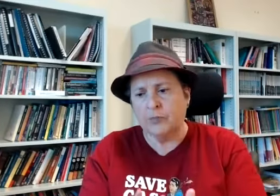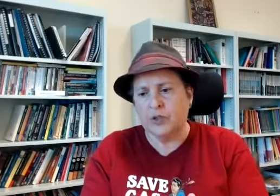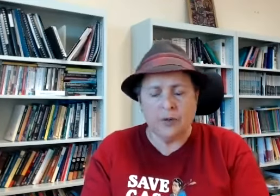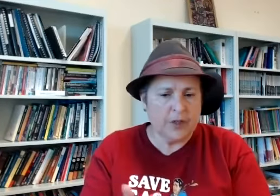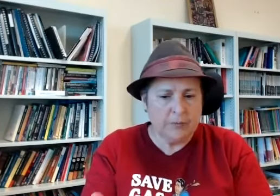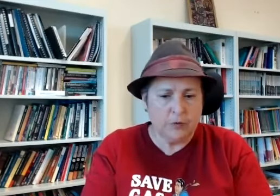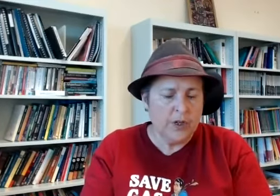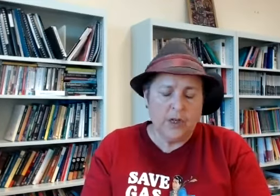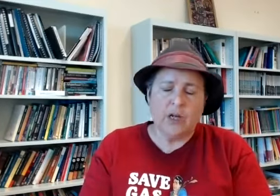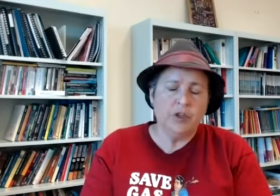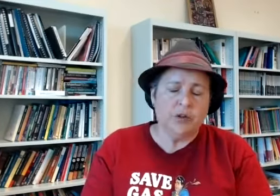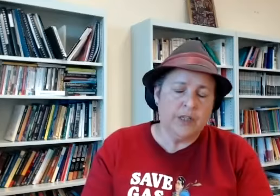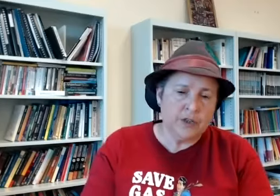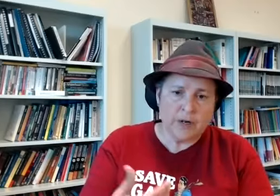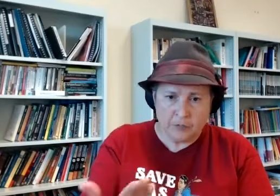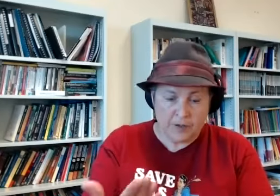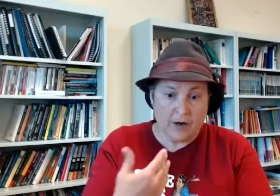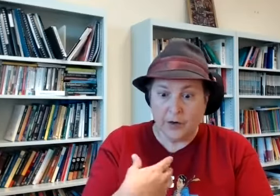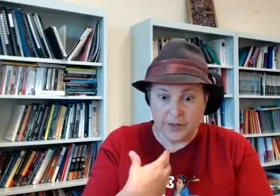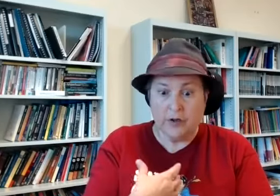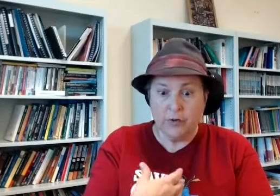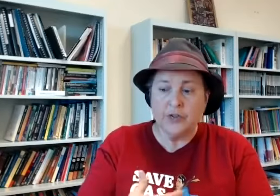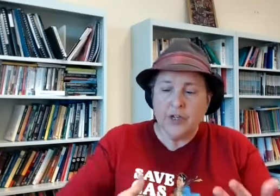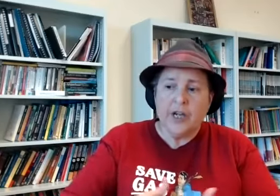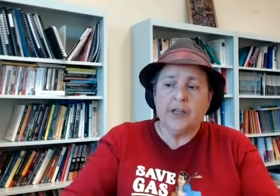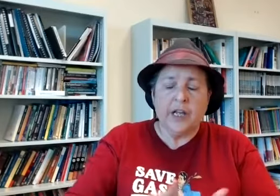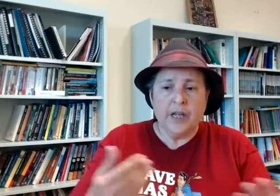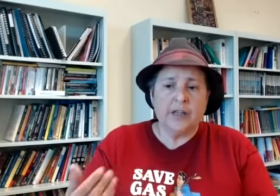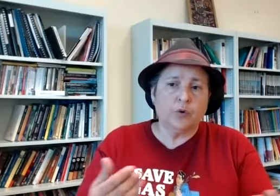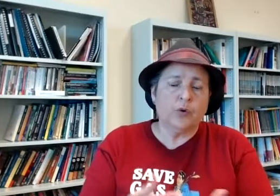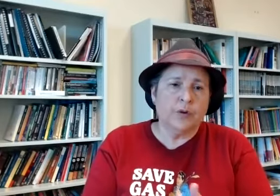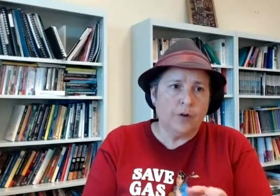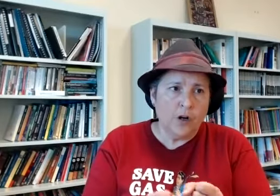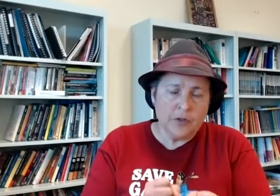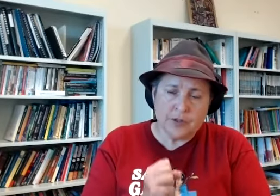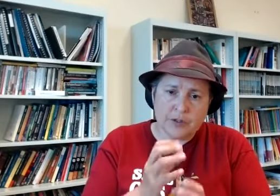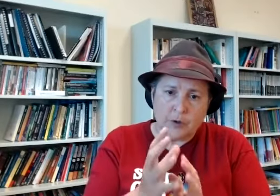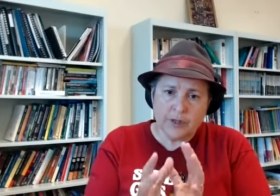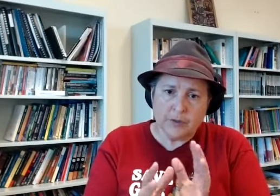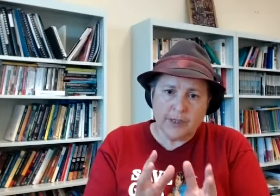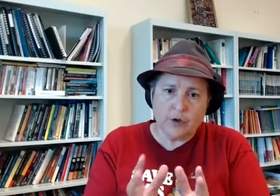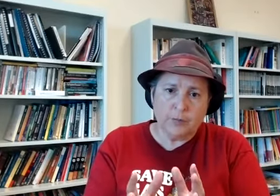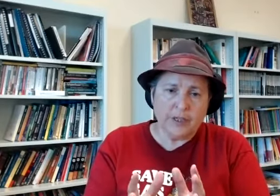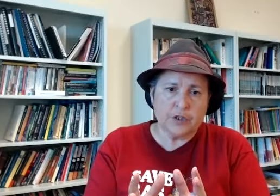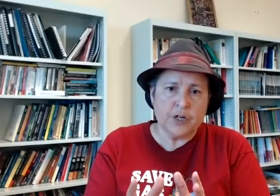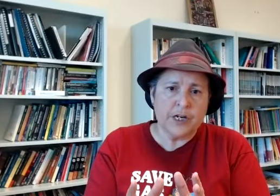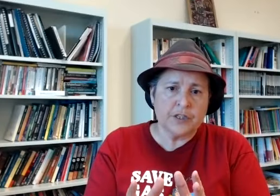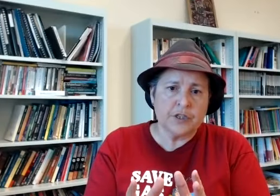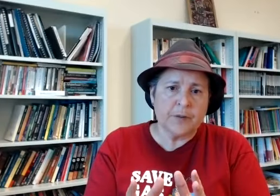between people um you know in the interaction with our own selves and and and the broader environment so it's got these really complex strands and um